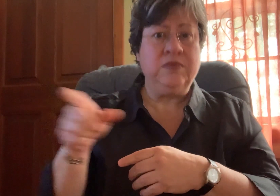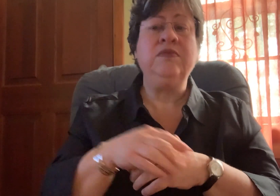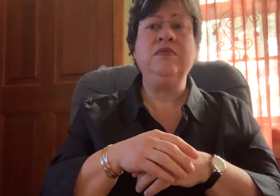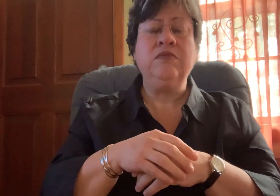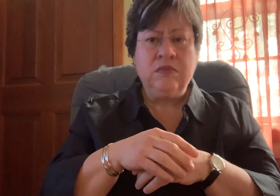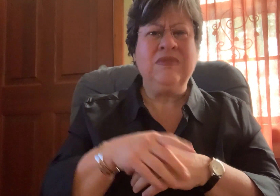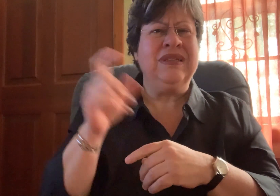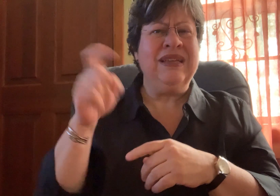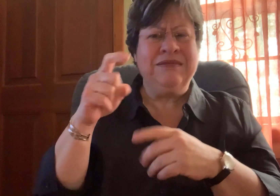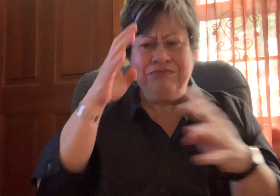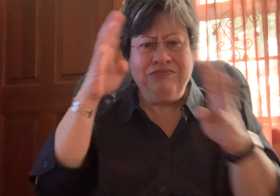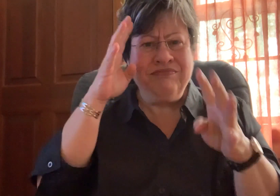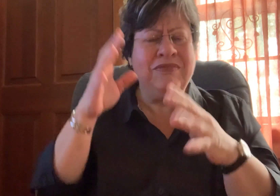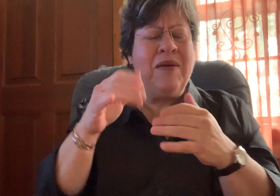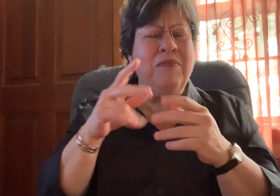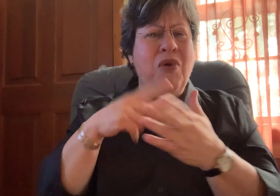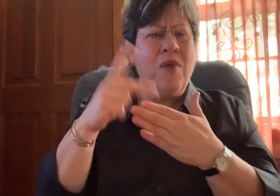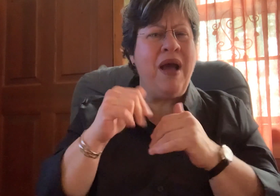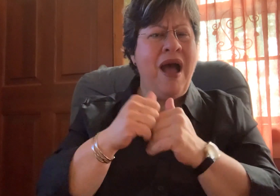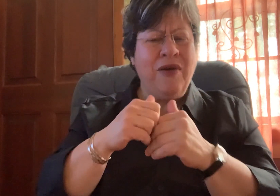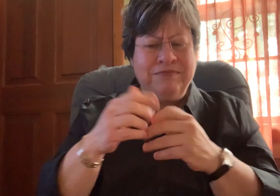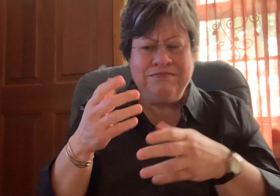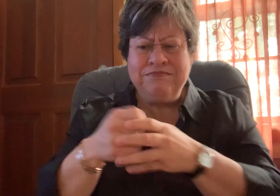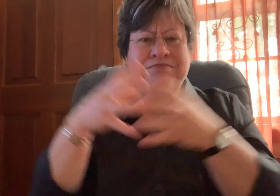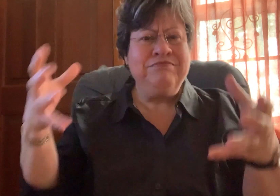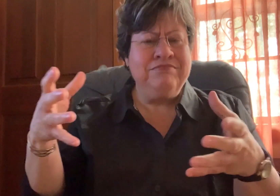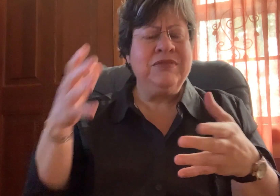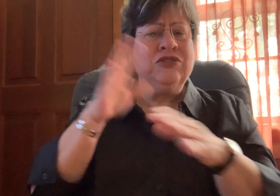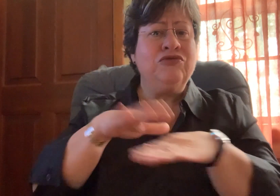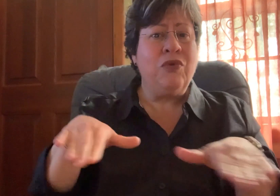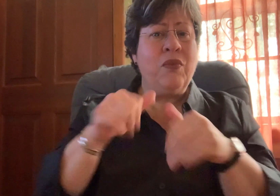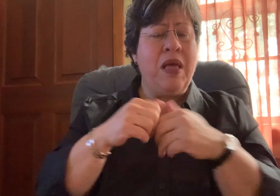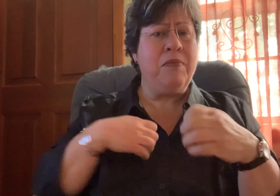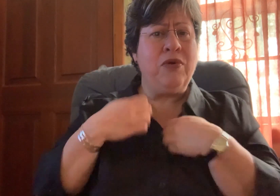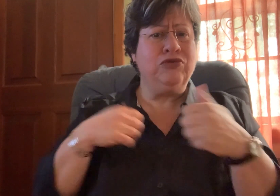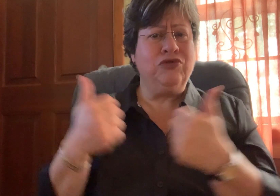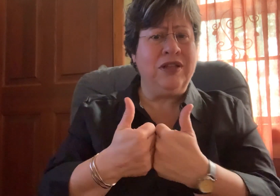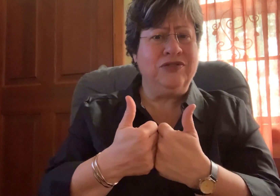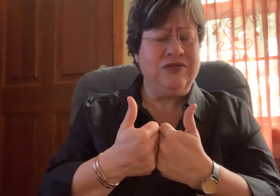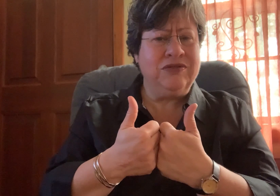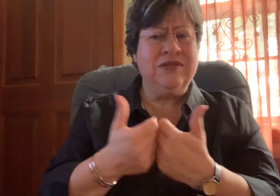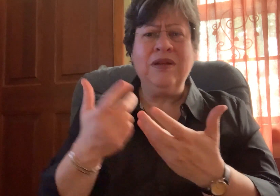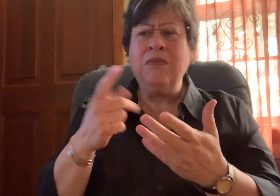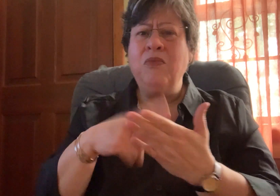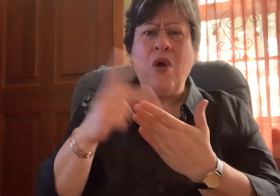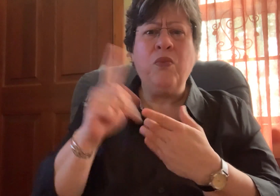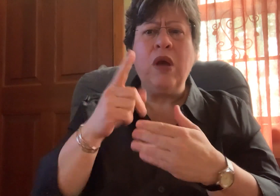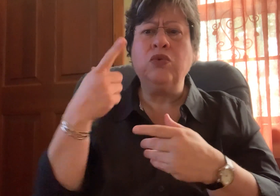Walden School wanted something different to support our deaf youth with complex emotional challenges because at the time